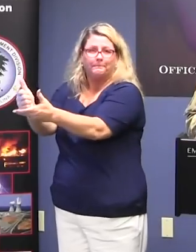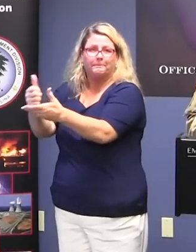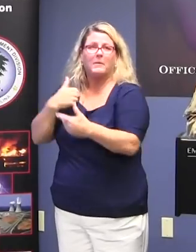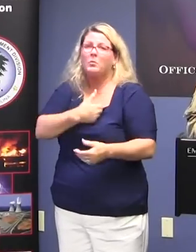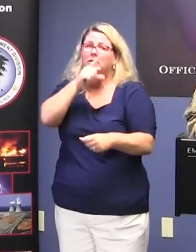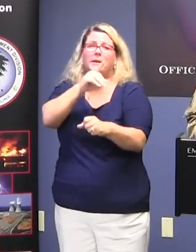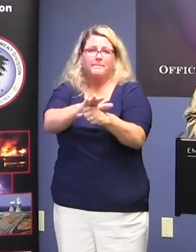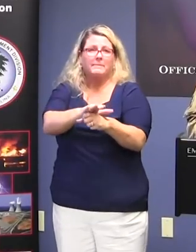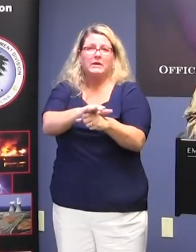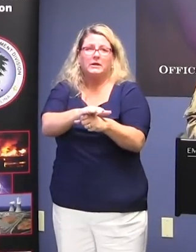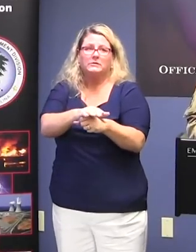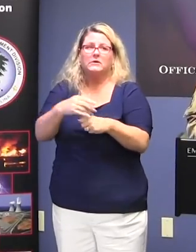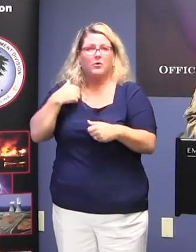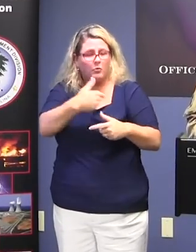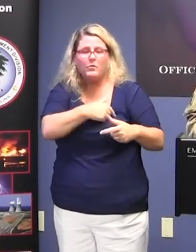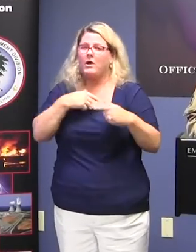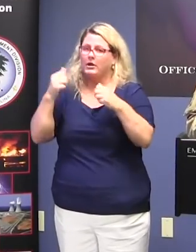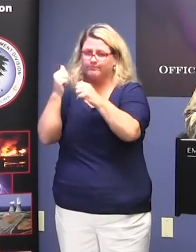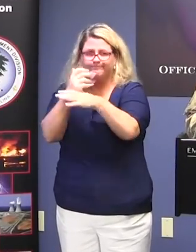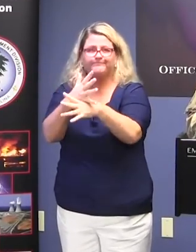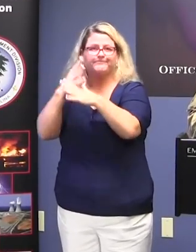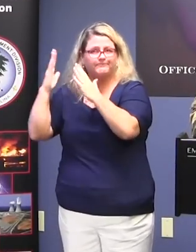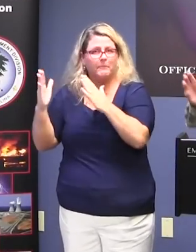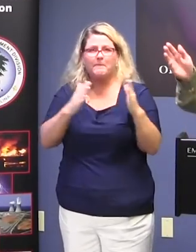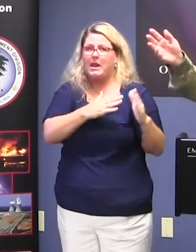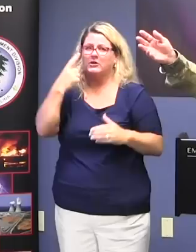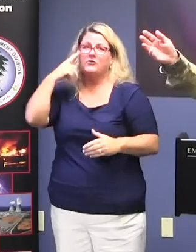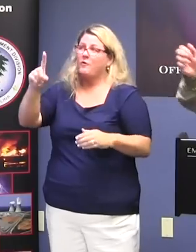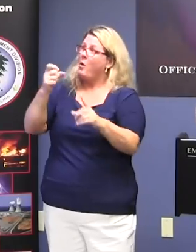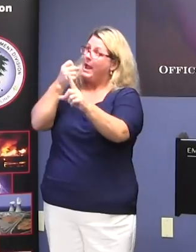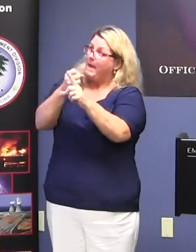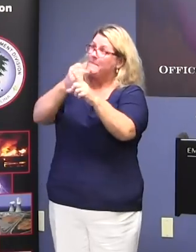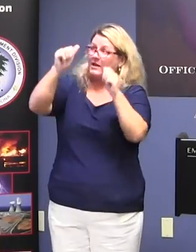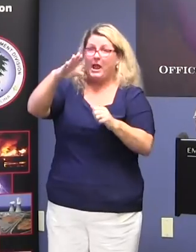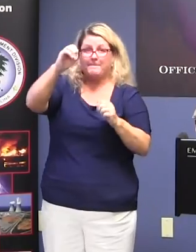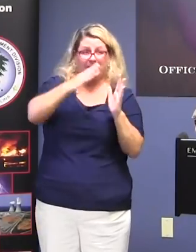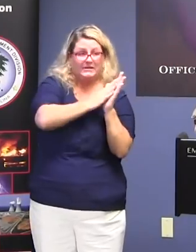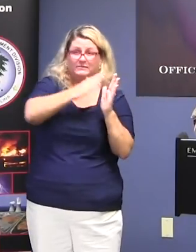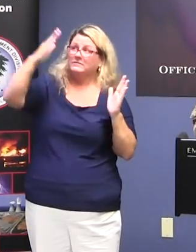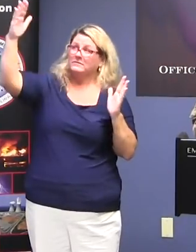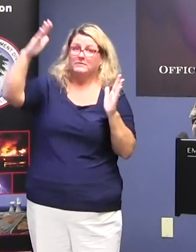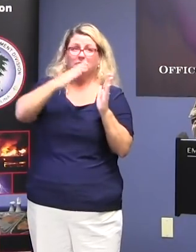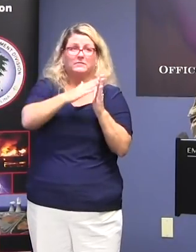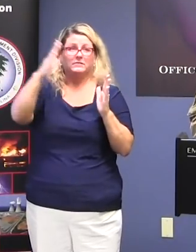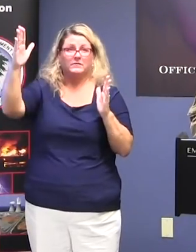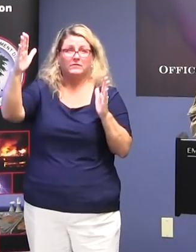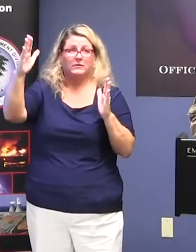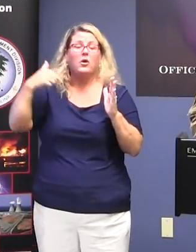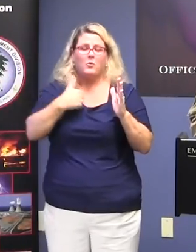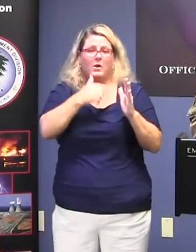So we're making contingency plans for the whole range of impact of the storm, and we will be prepared.